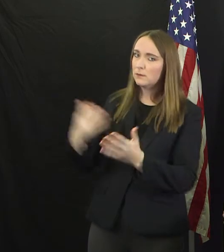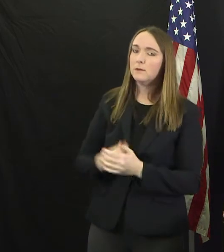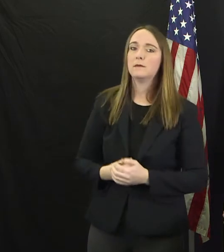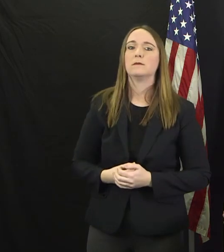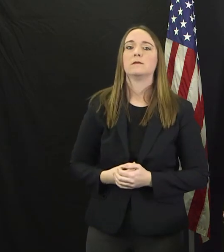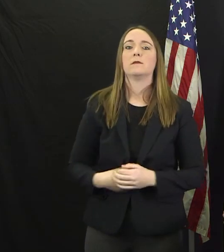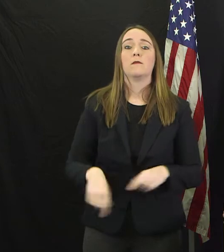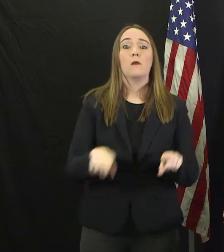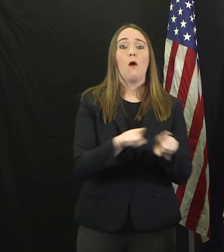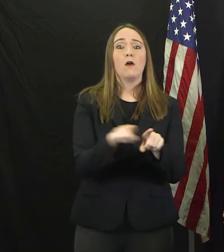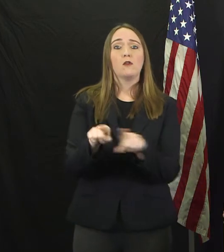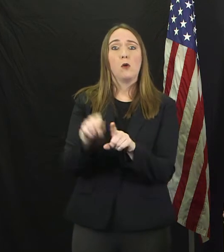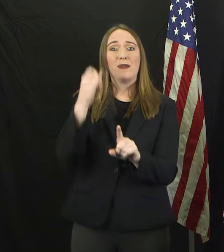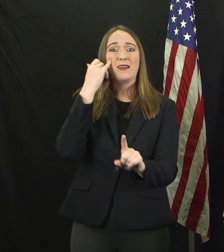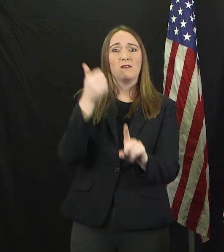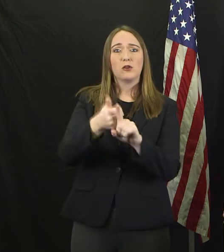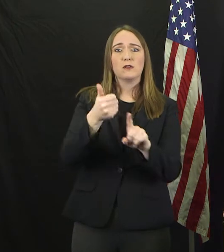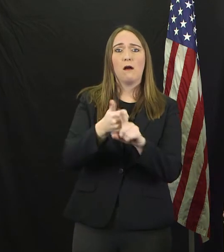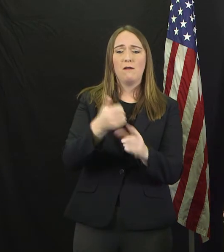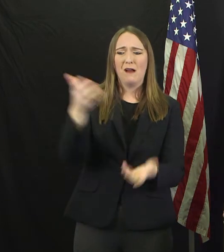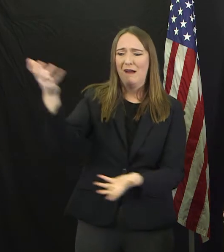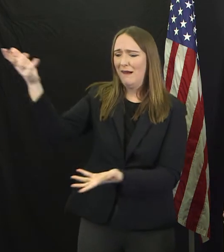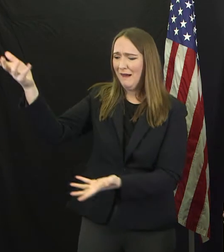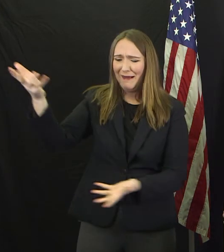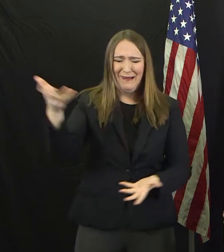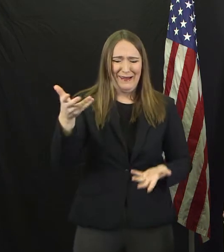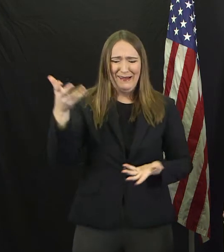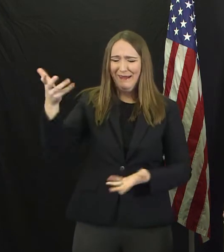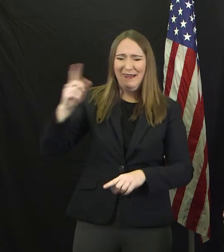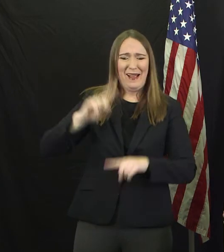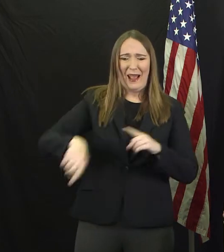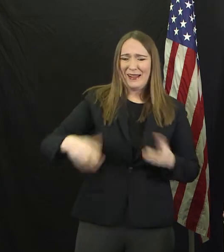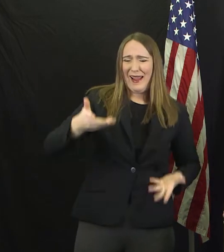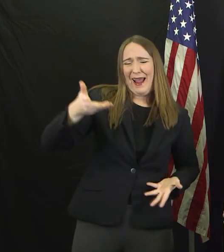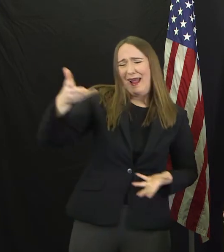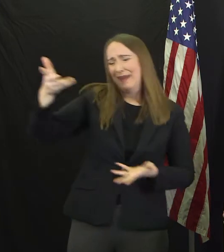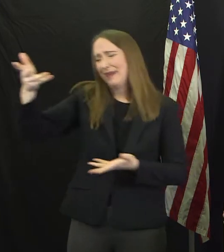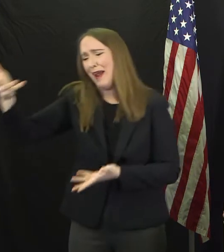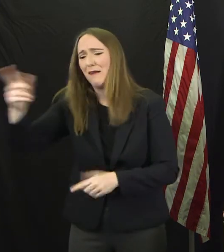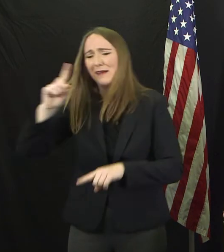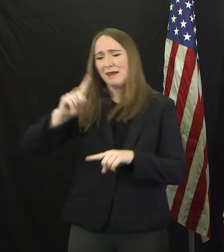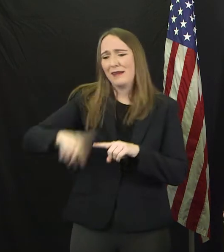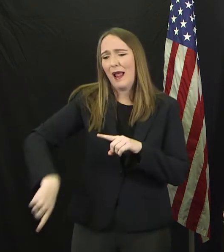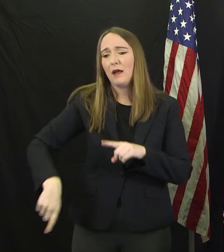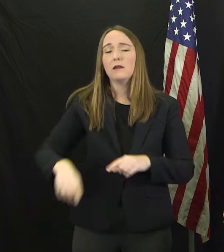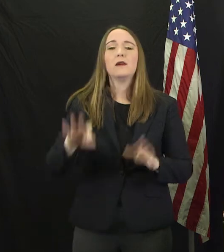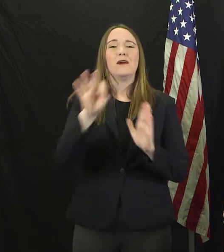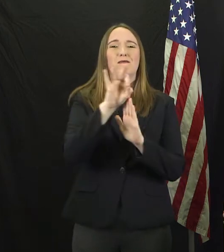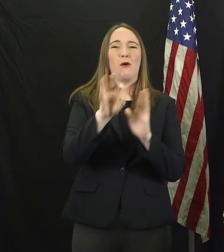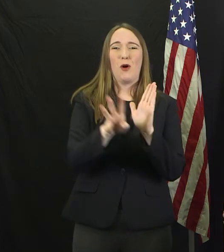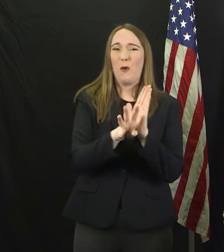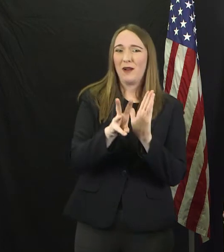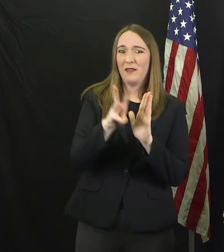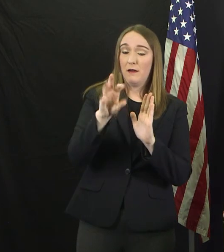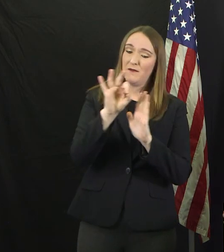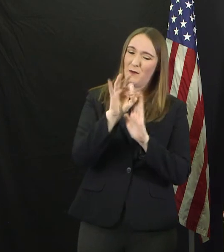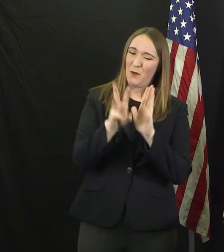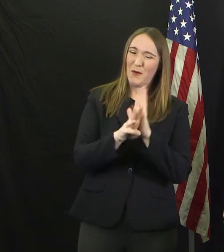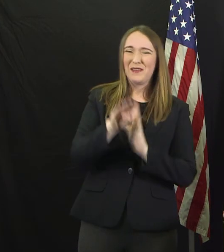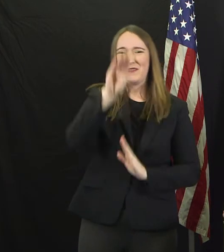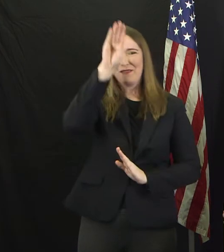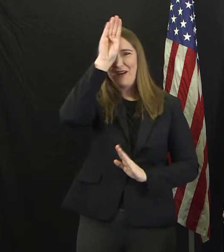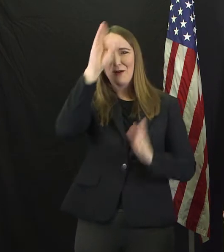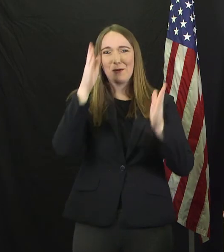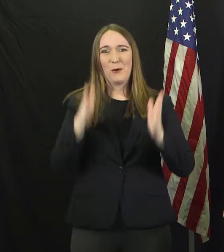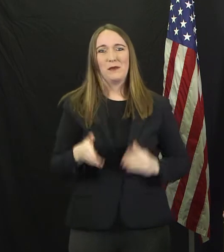help you carry out your groceries or whatever you might need. They'll provide assistance. That's just one of the examples of how